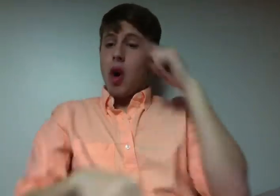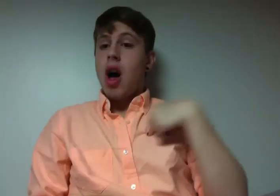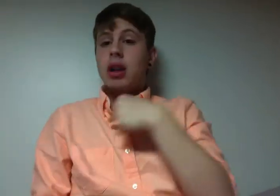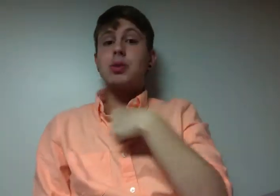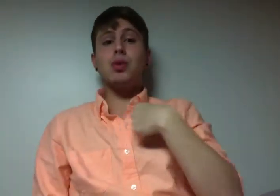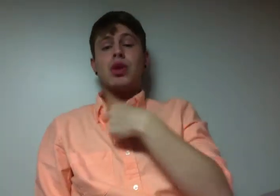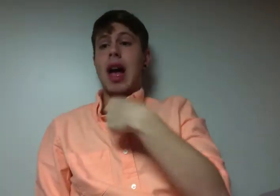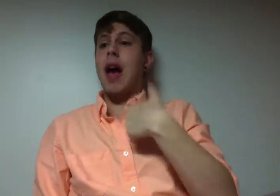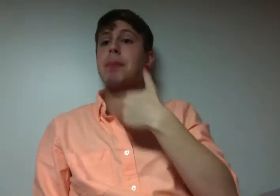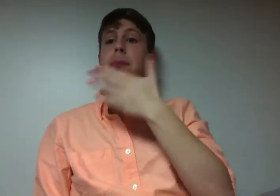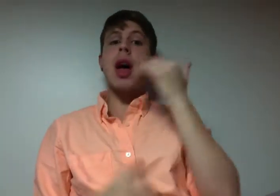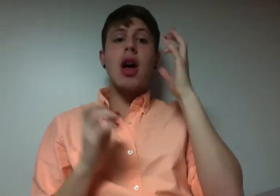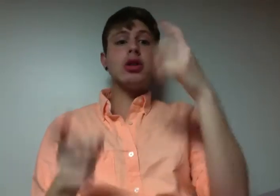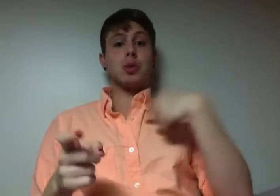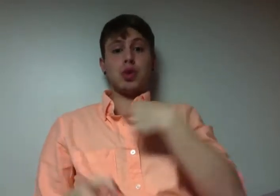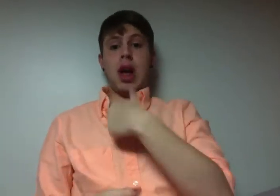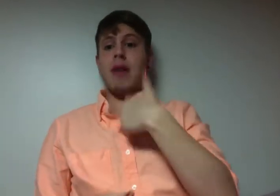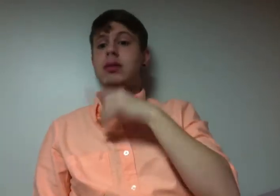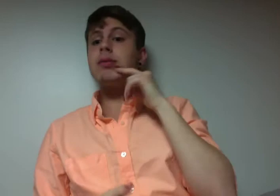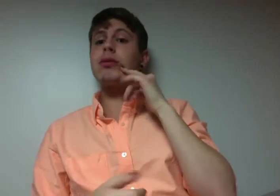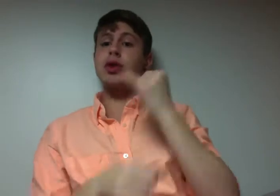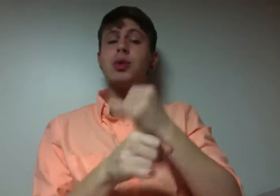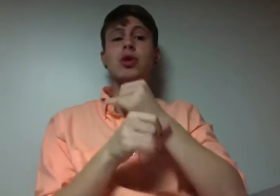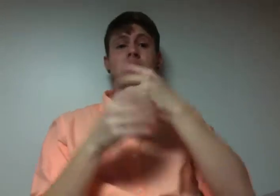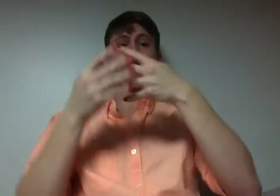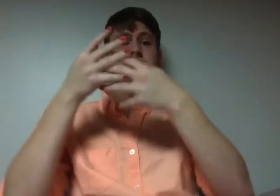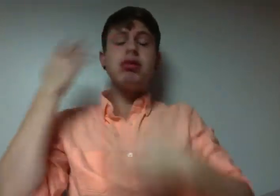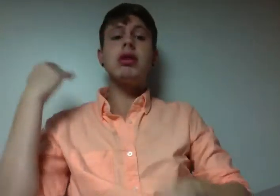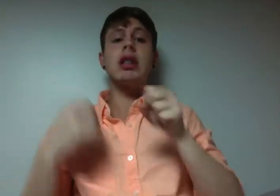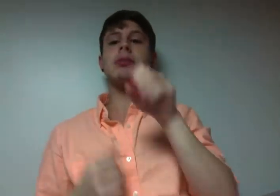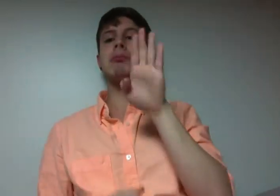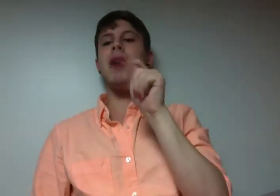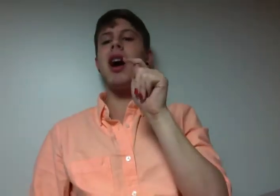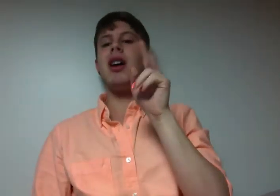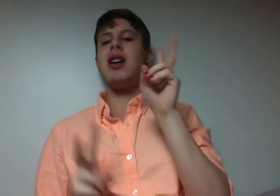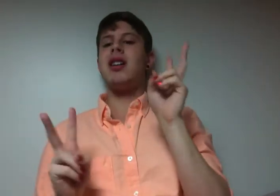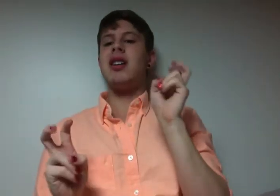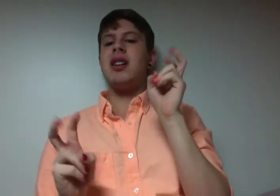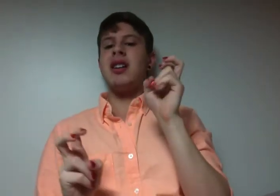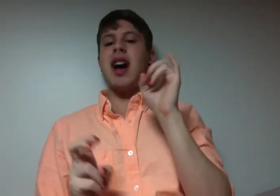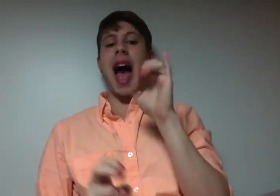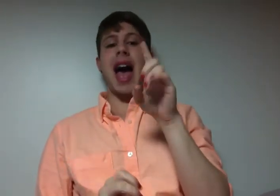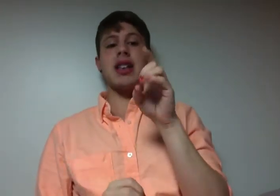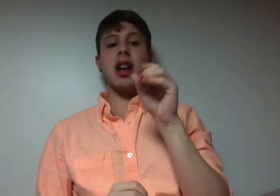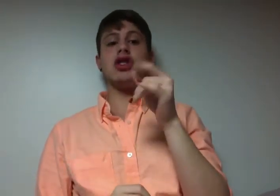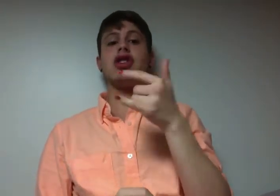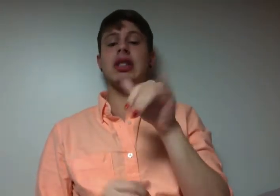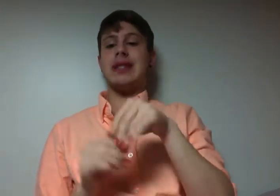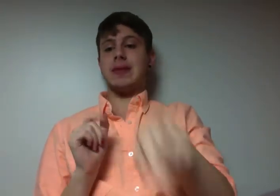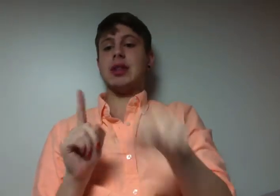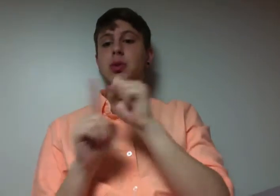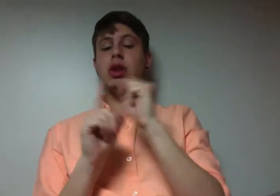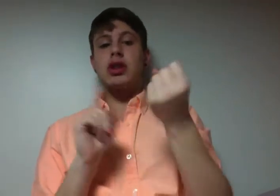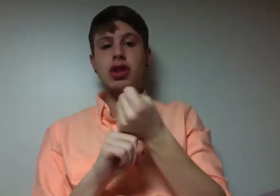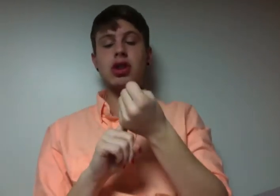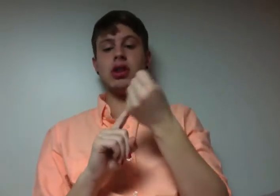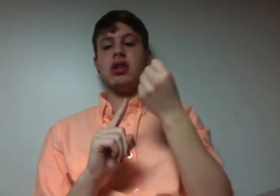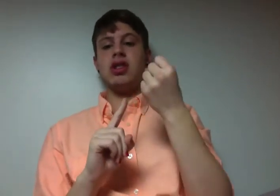a bitch. It's such a shirt hella, And every same one, there's six other people in this club. It's a hella, though. Gang, come take a look through my